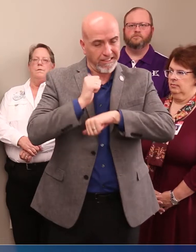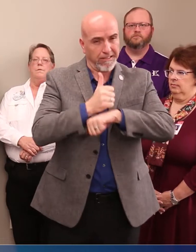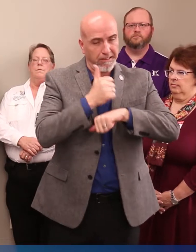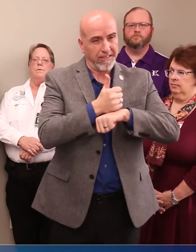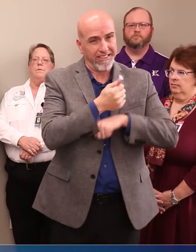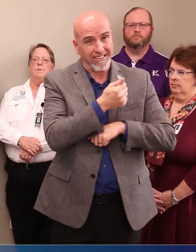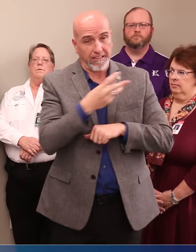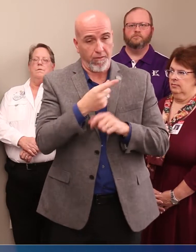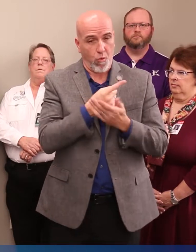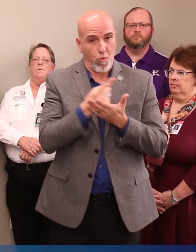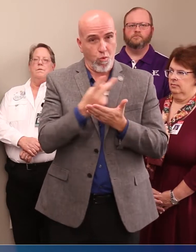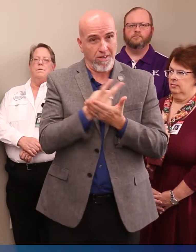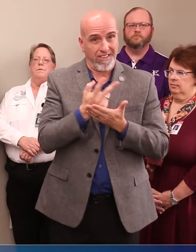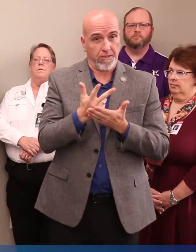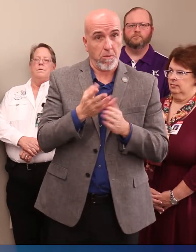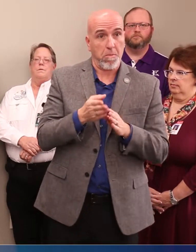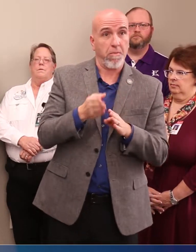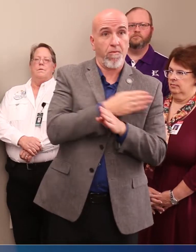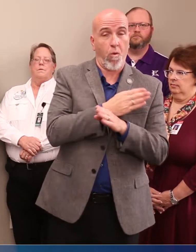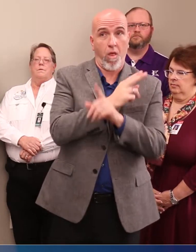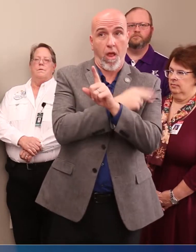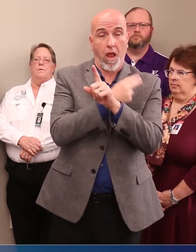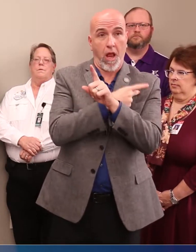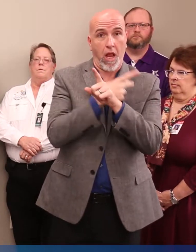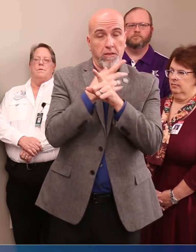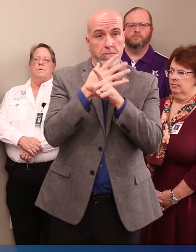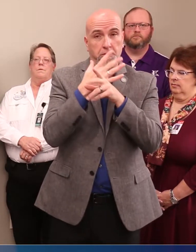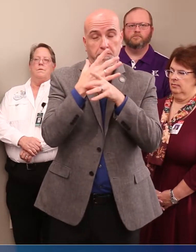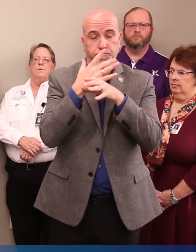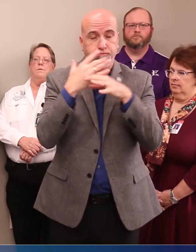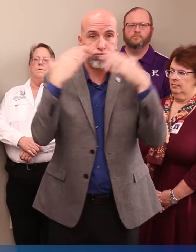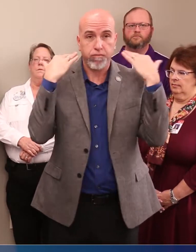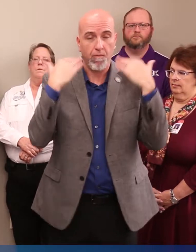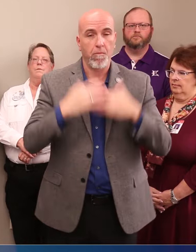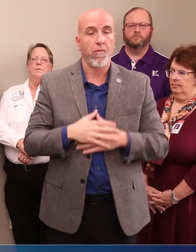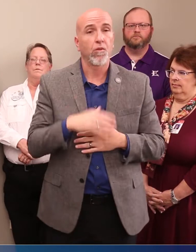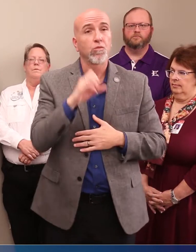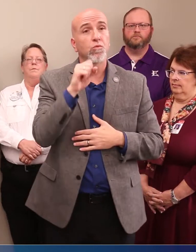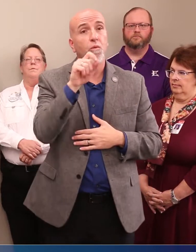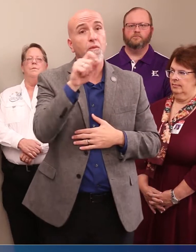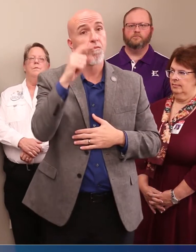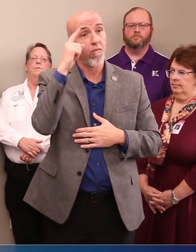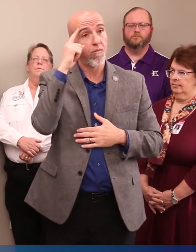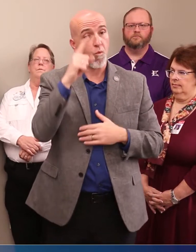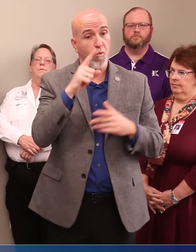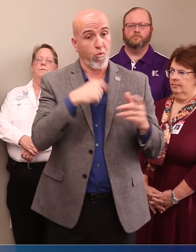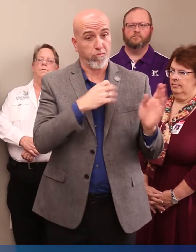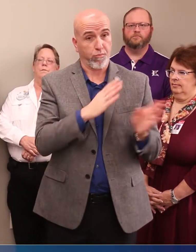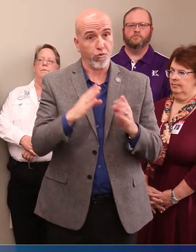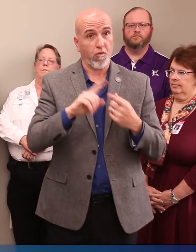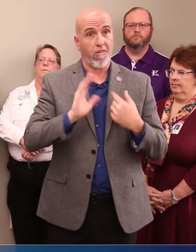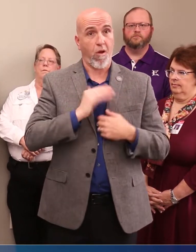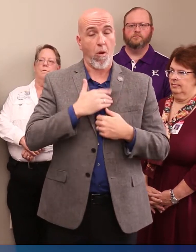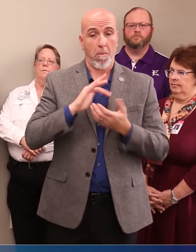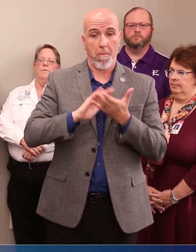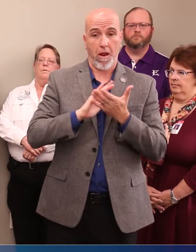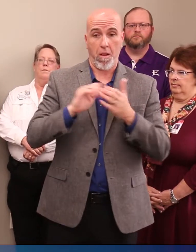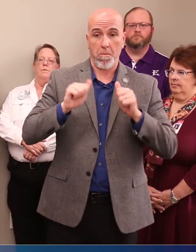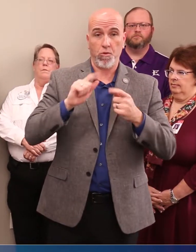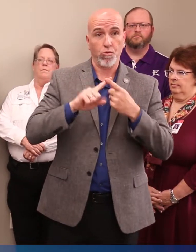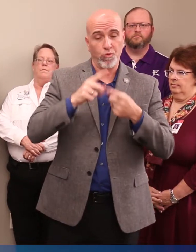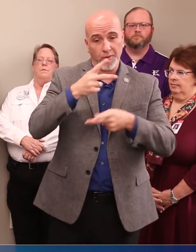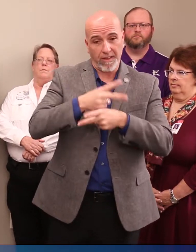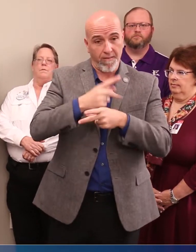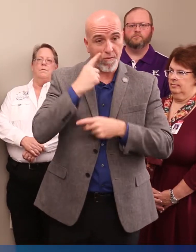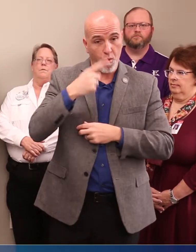several weeks before our hospitals get overwhelmed. Therefore, in order to preserve our medical abilities to